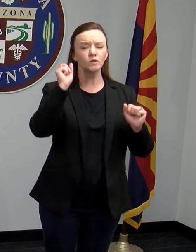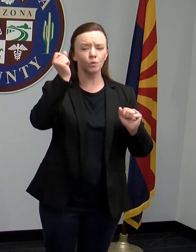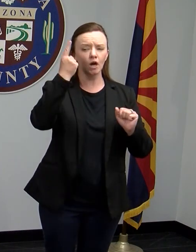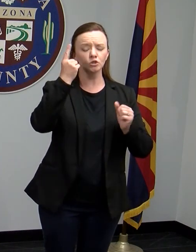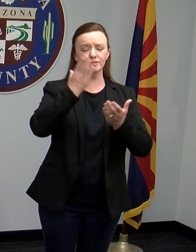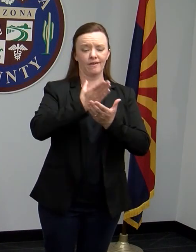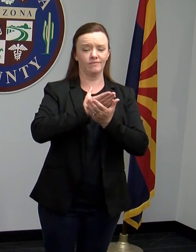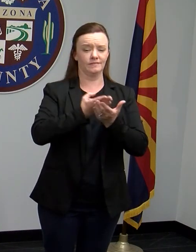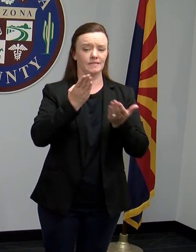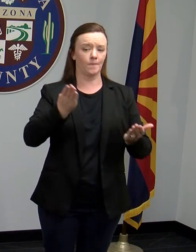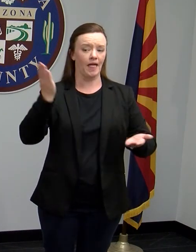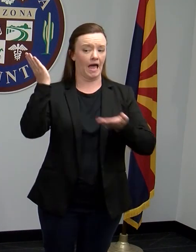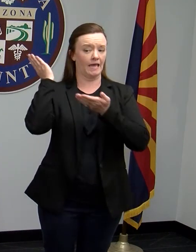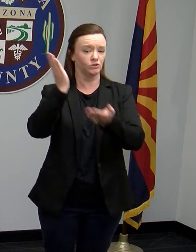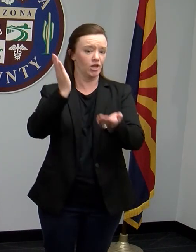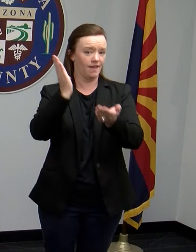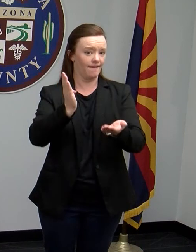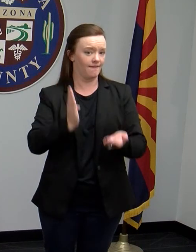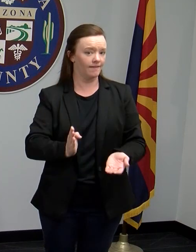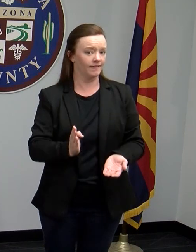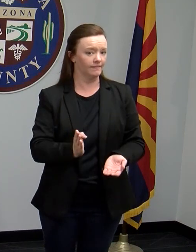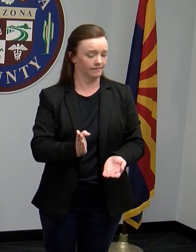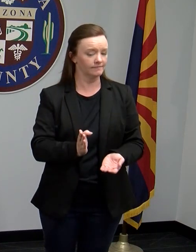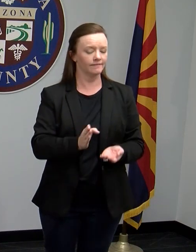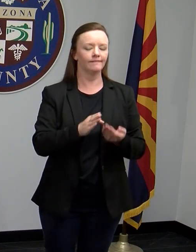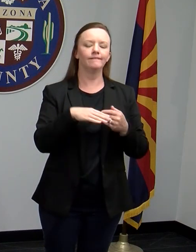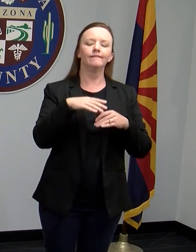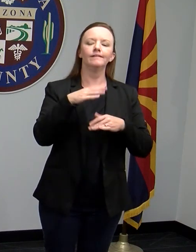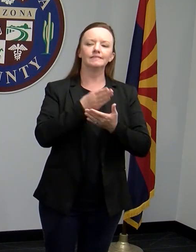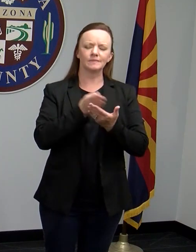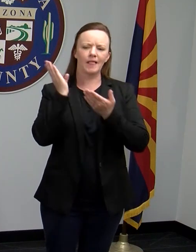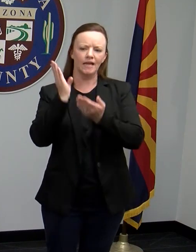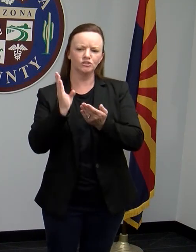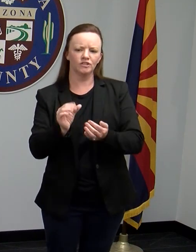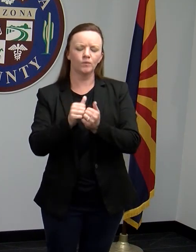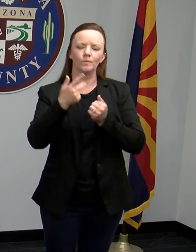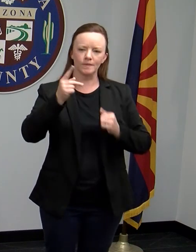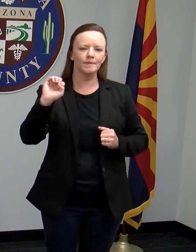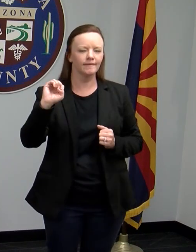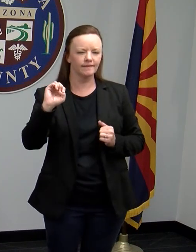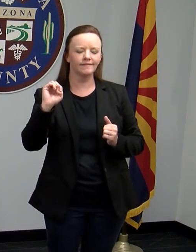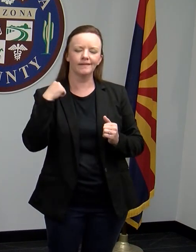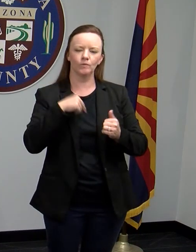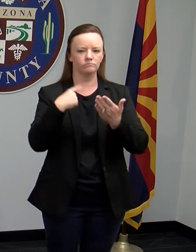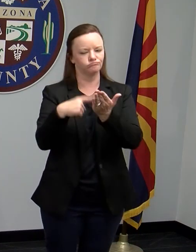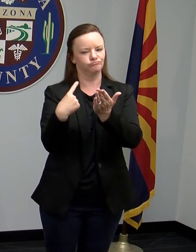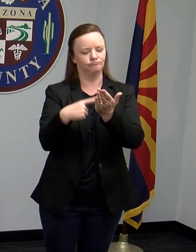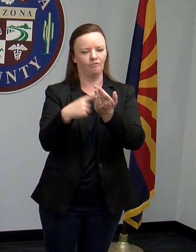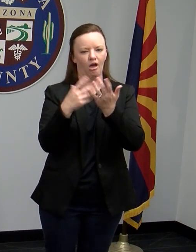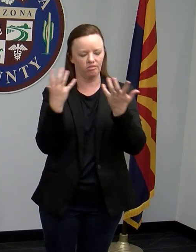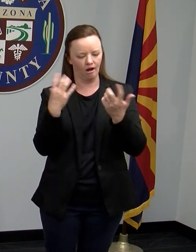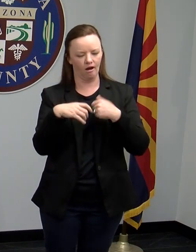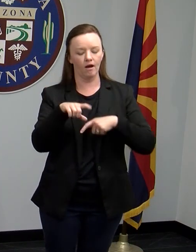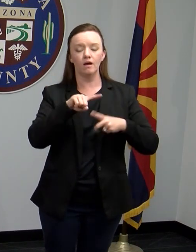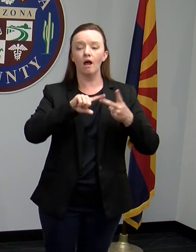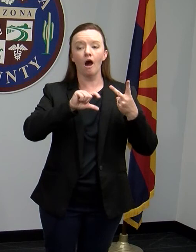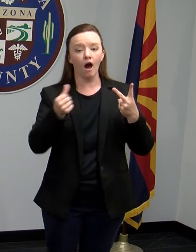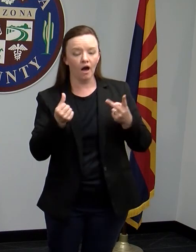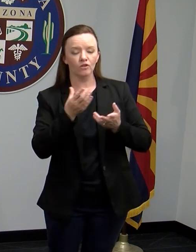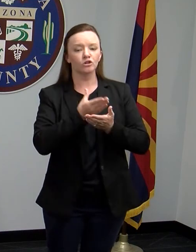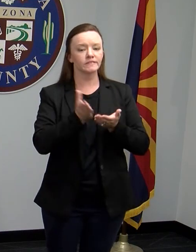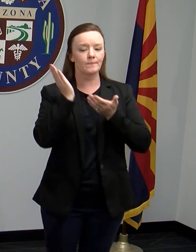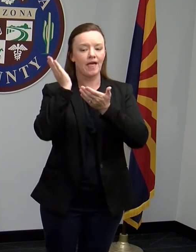supply chain here. There's a supply chain whenever it comes to PPE, and there's been a lot of discussion about that, but there's also a supply chain that we've